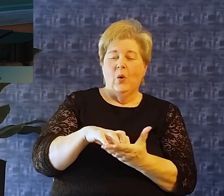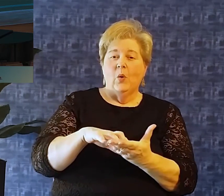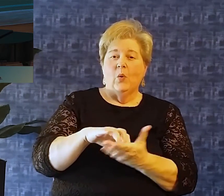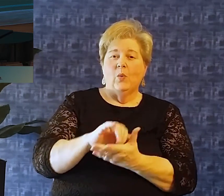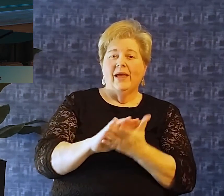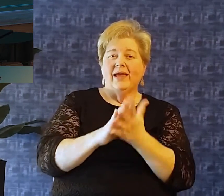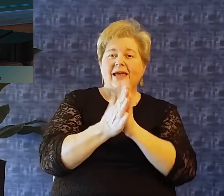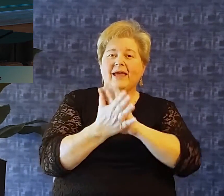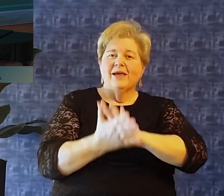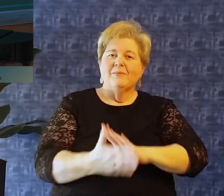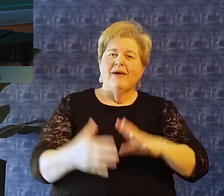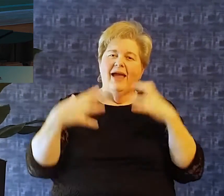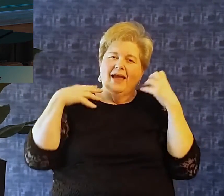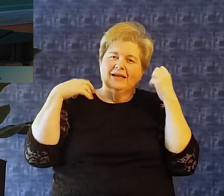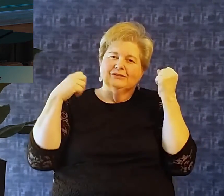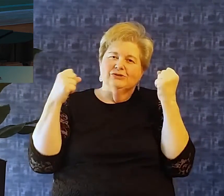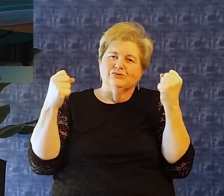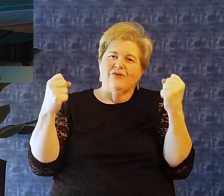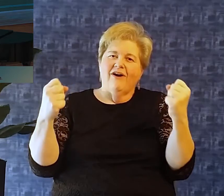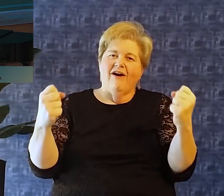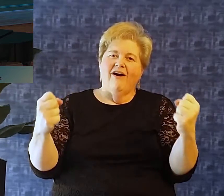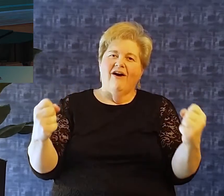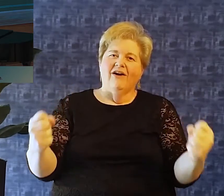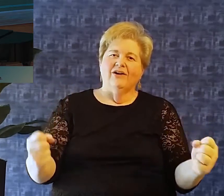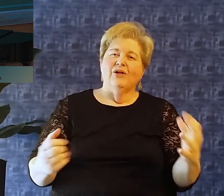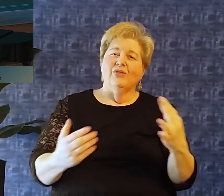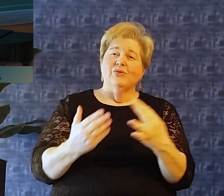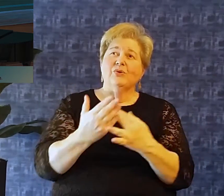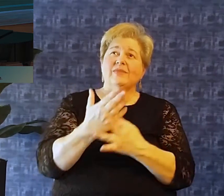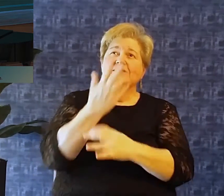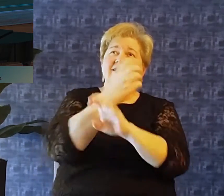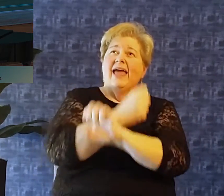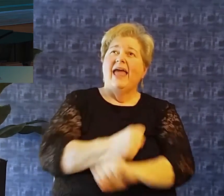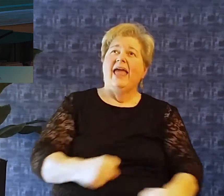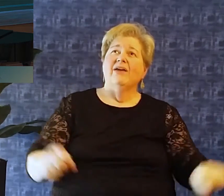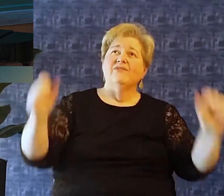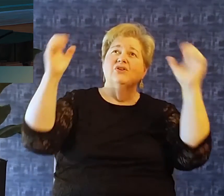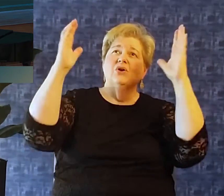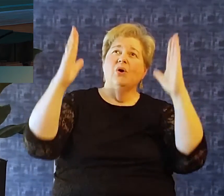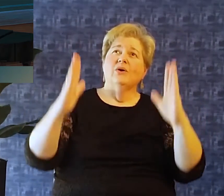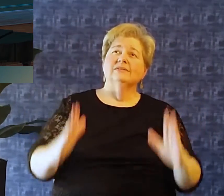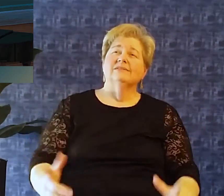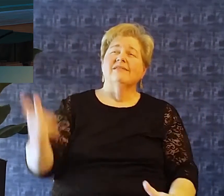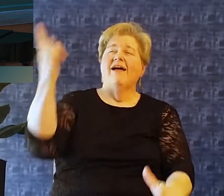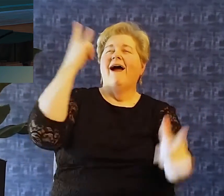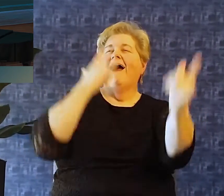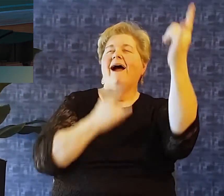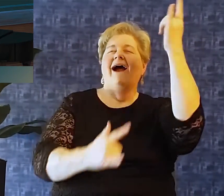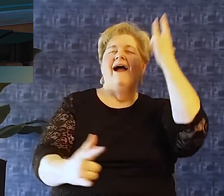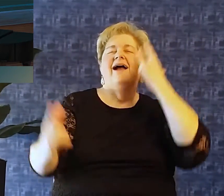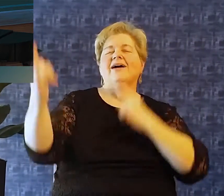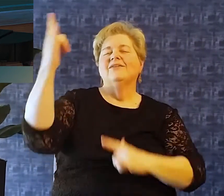Weak made strong in the Savior's love